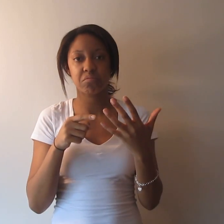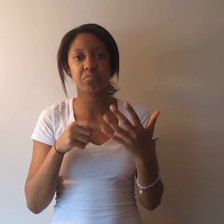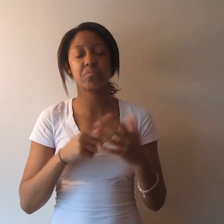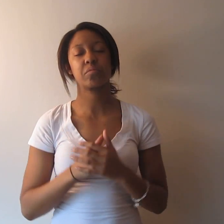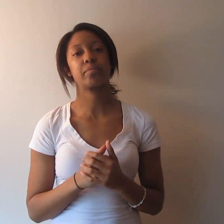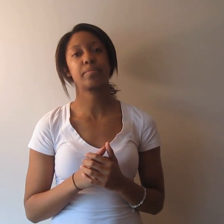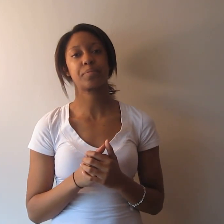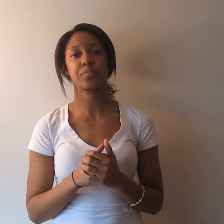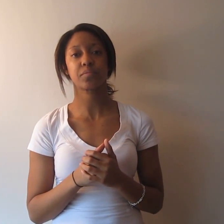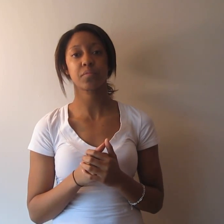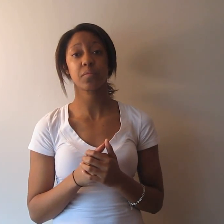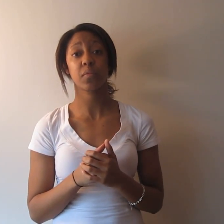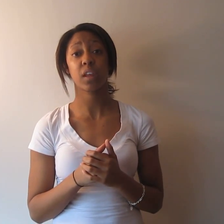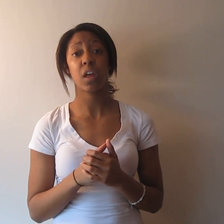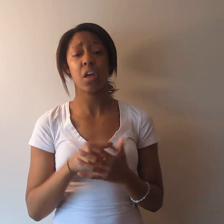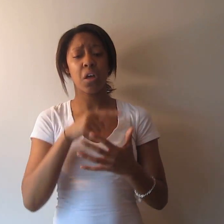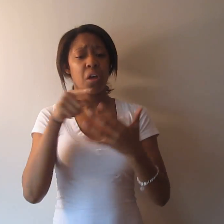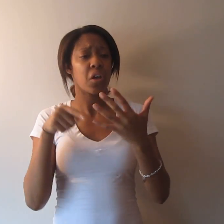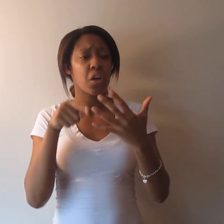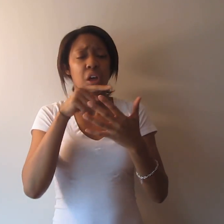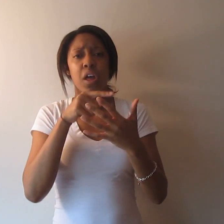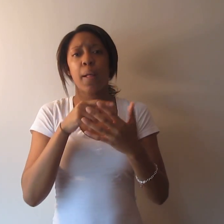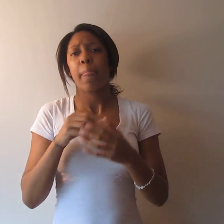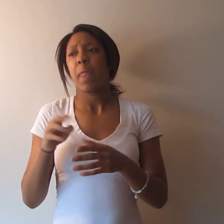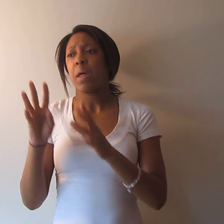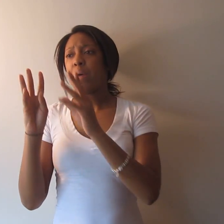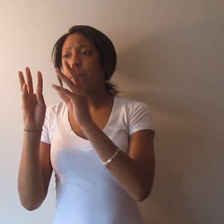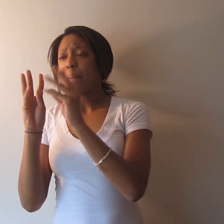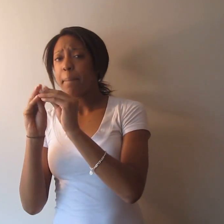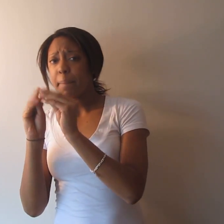Suppose you're involved in meetings where you need to contact people through the telephone.